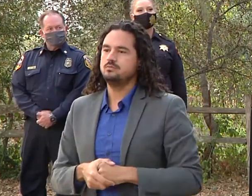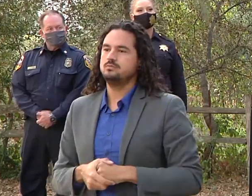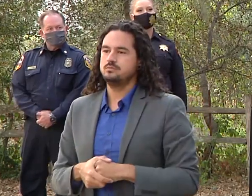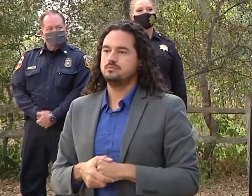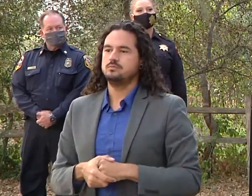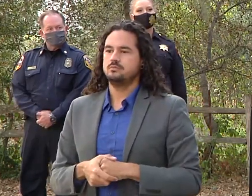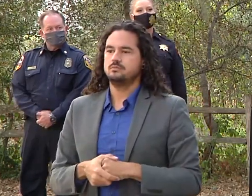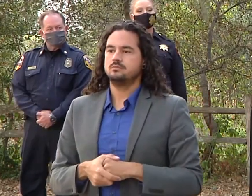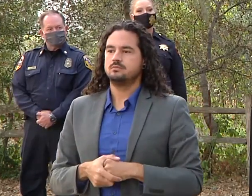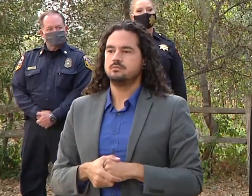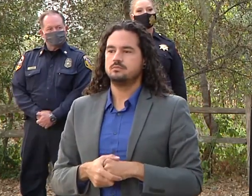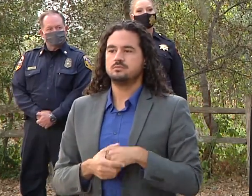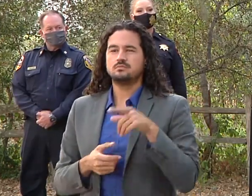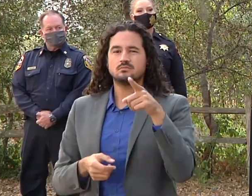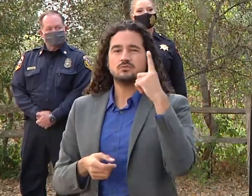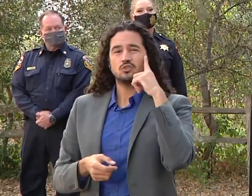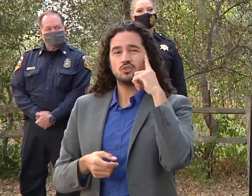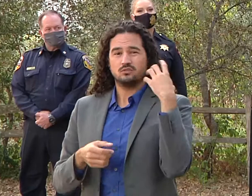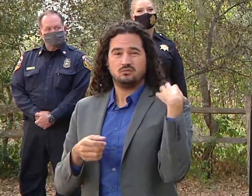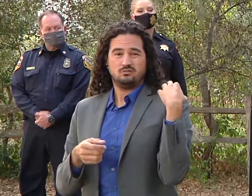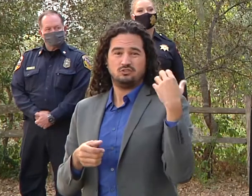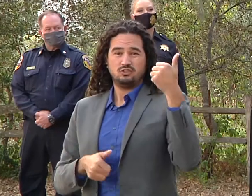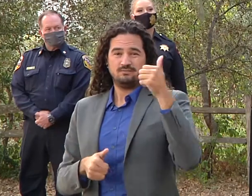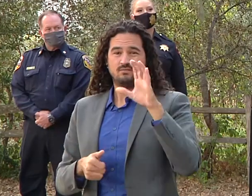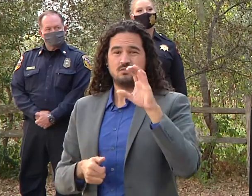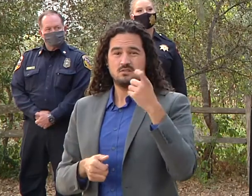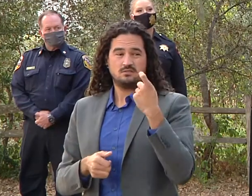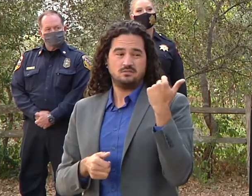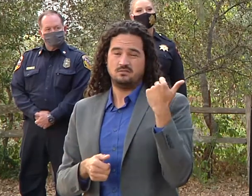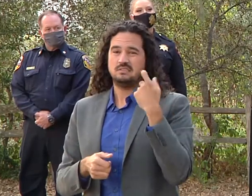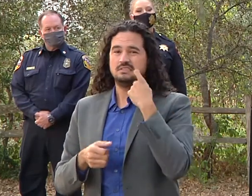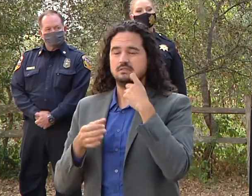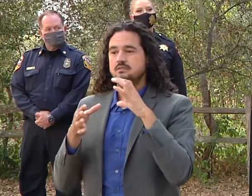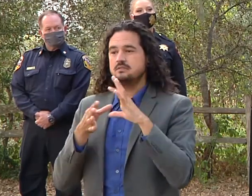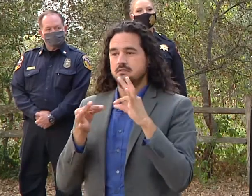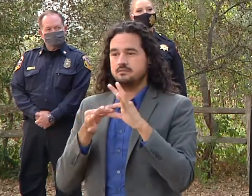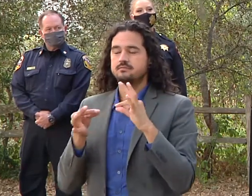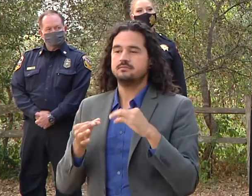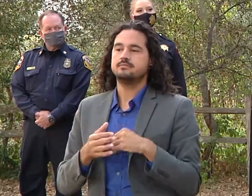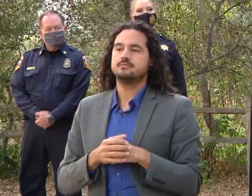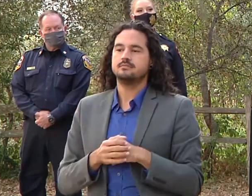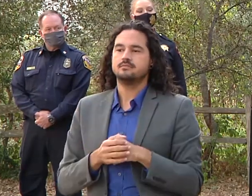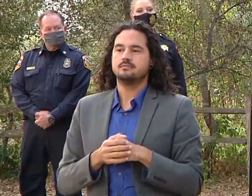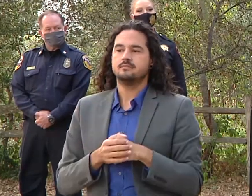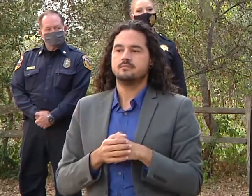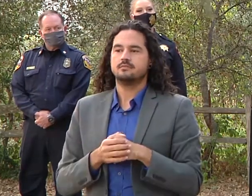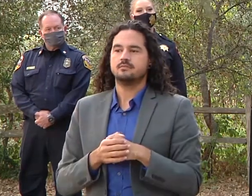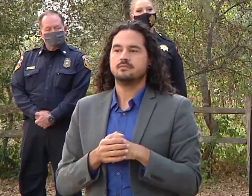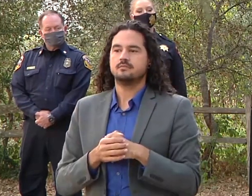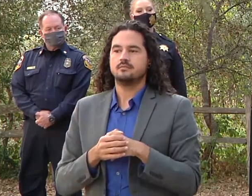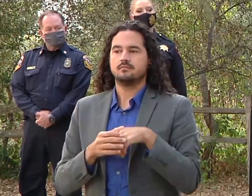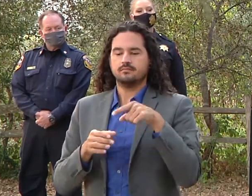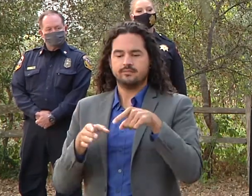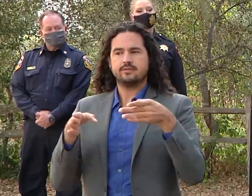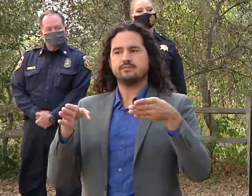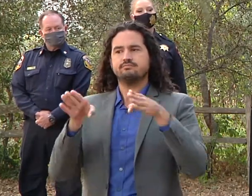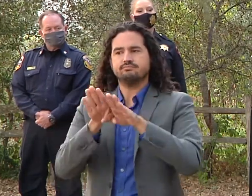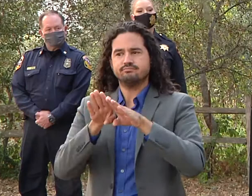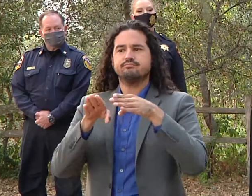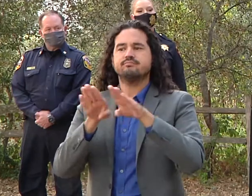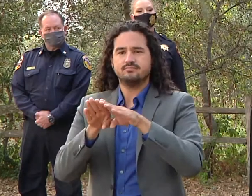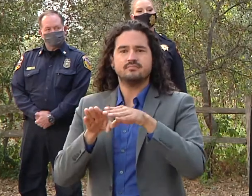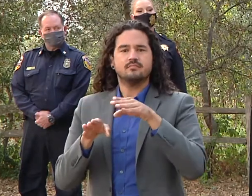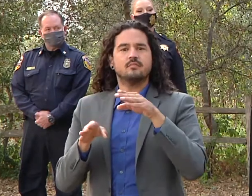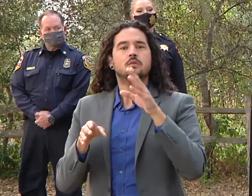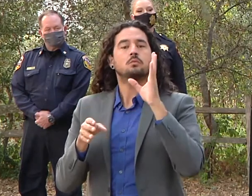at the culmination of this press conference is that uh we're going to go to more of a as an as needed basis for these press conferences but